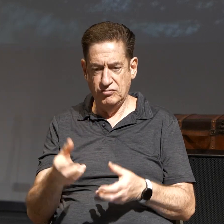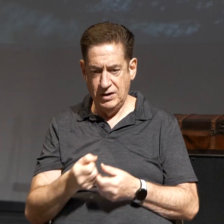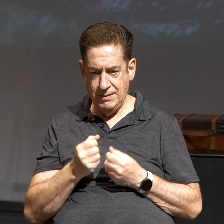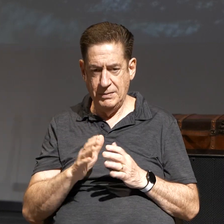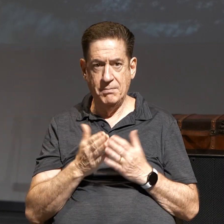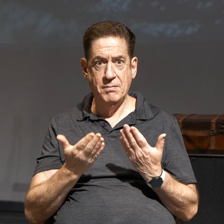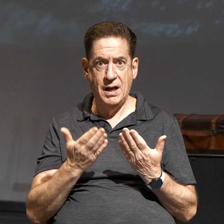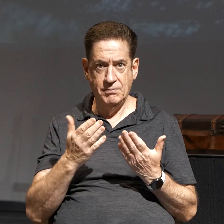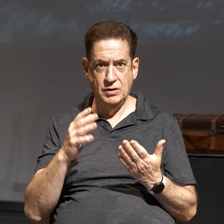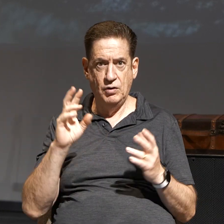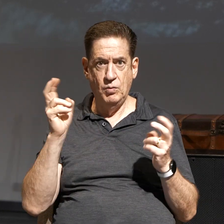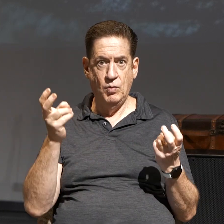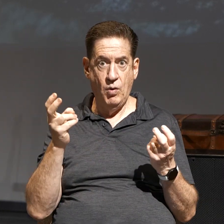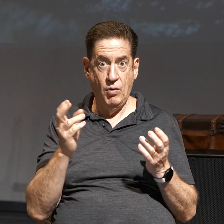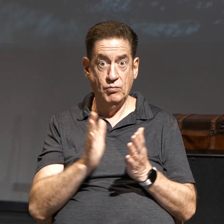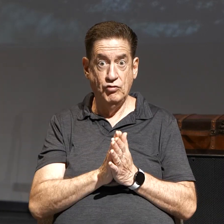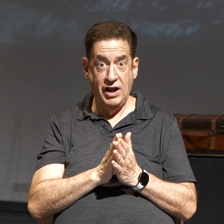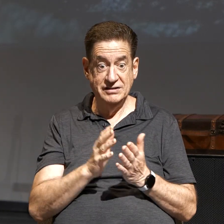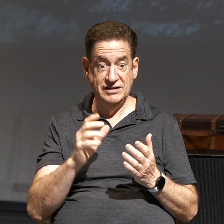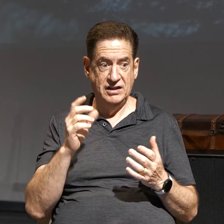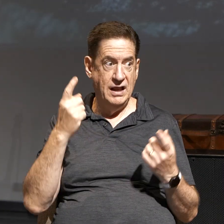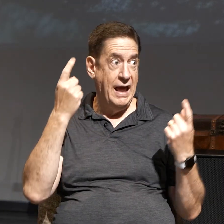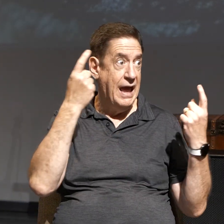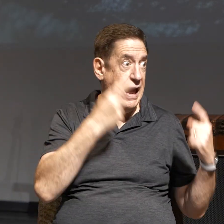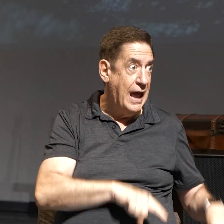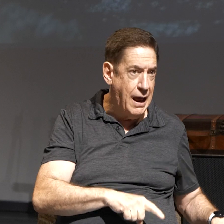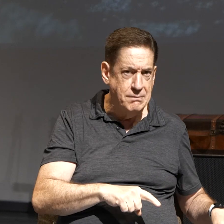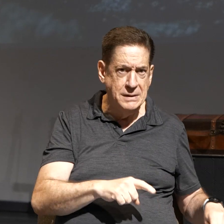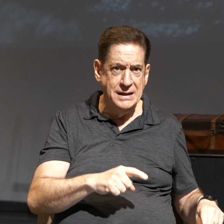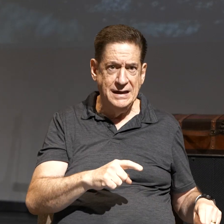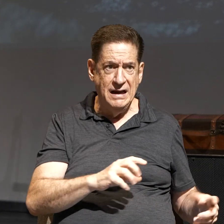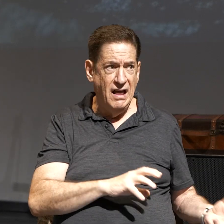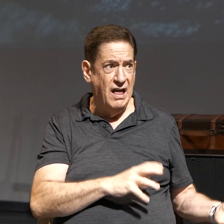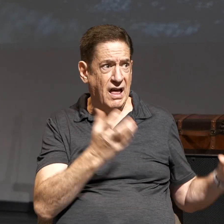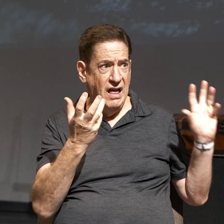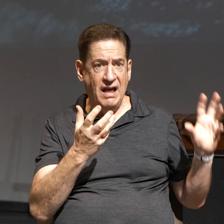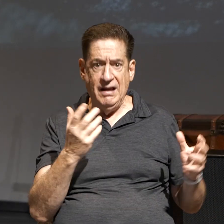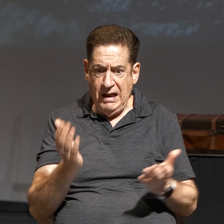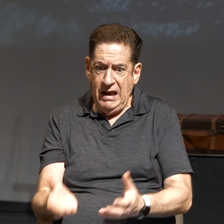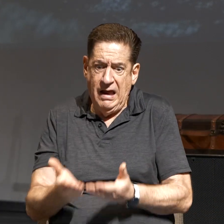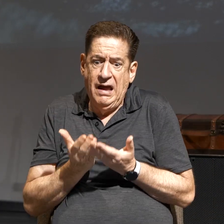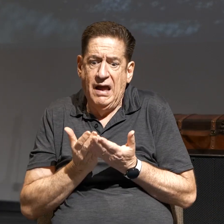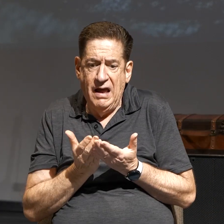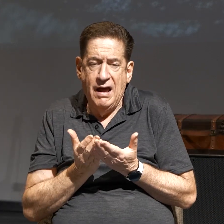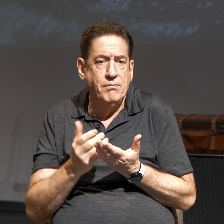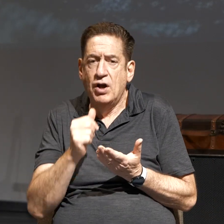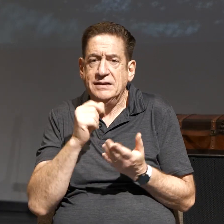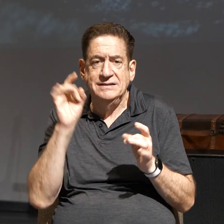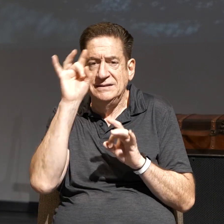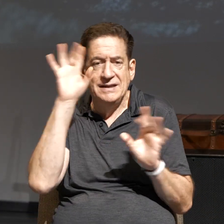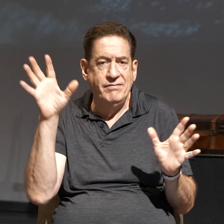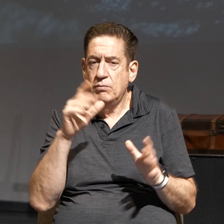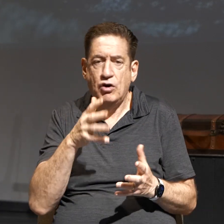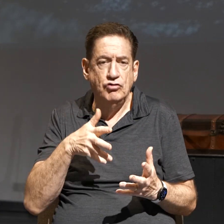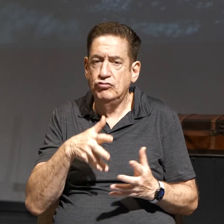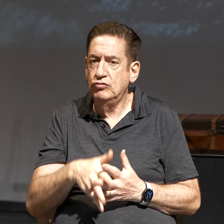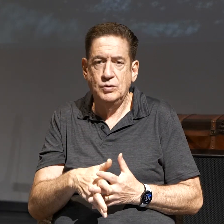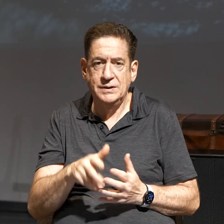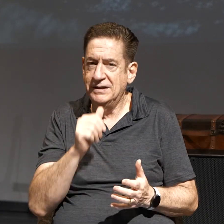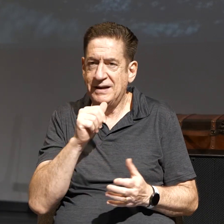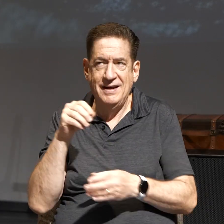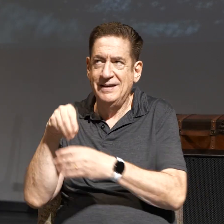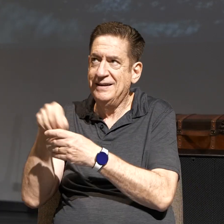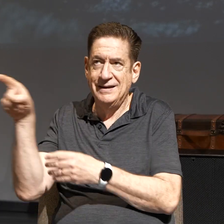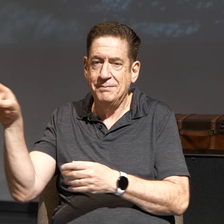crisis and haven't been with God. And that's why they are devastated because their root system is in anything other than